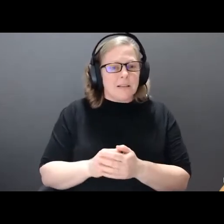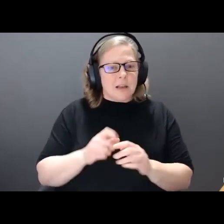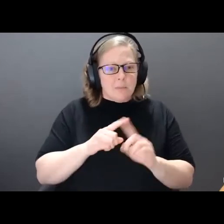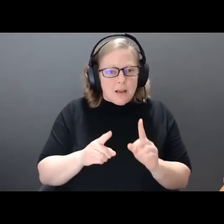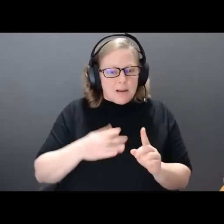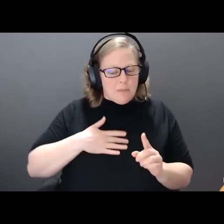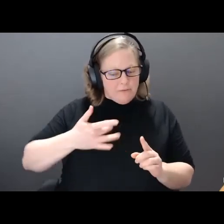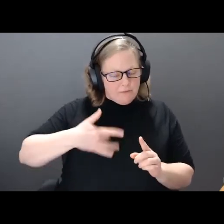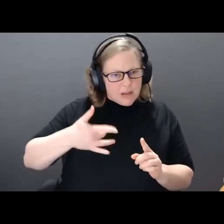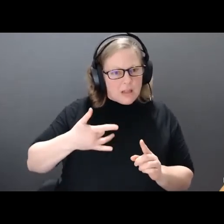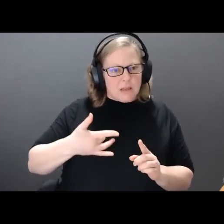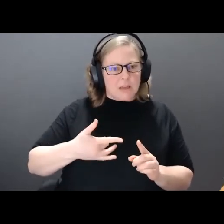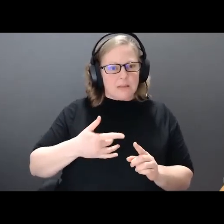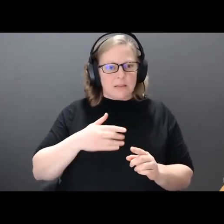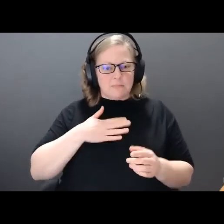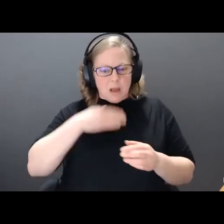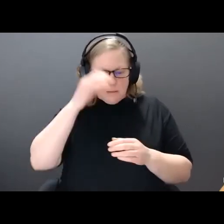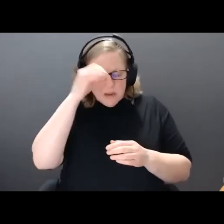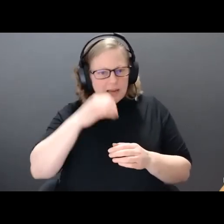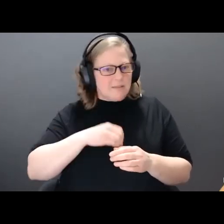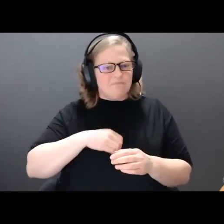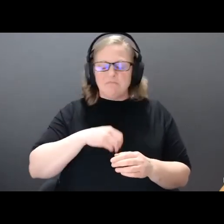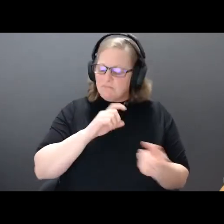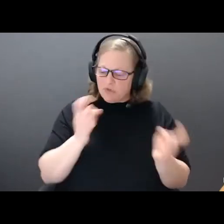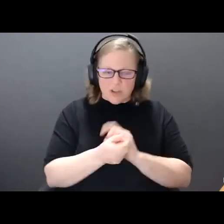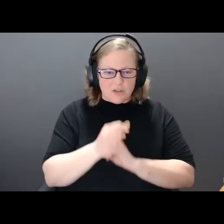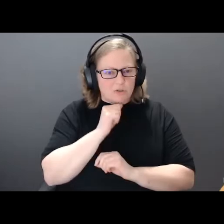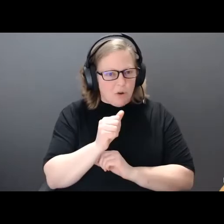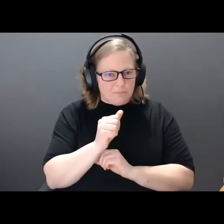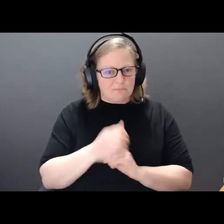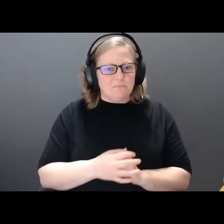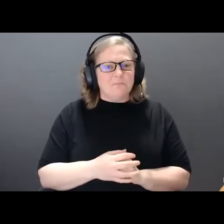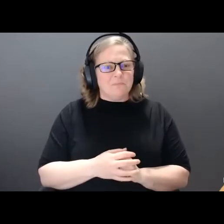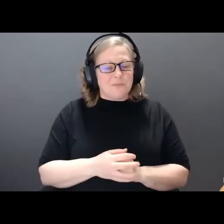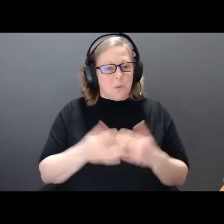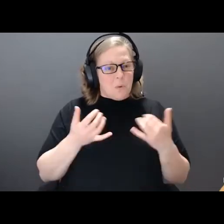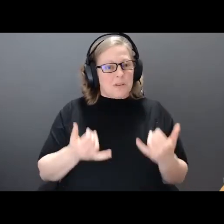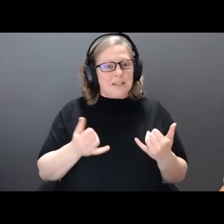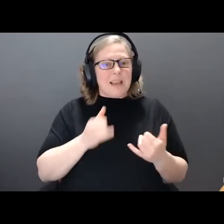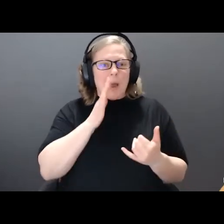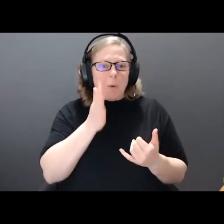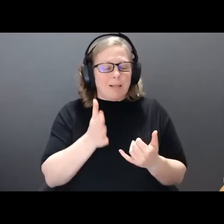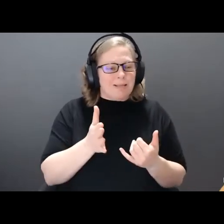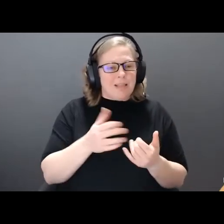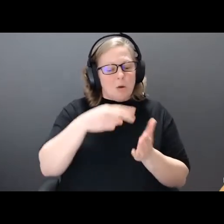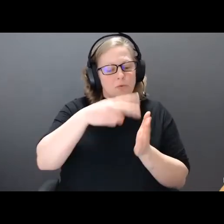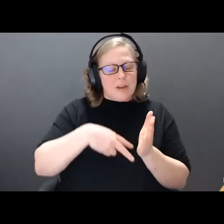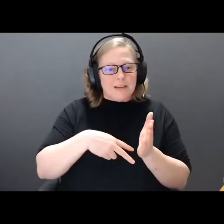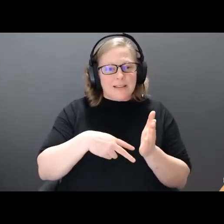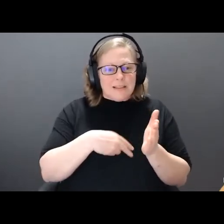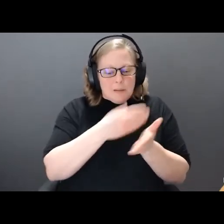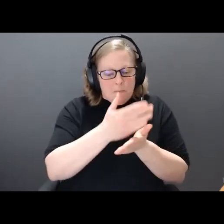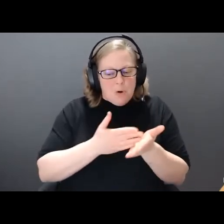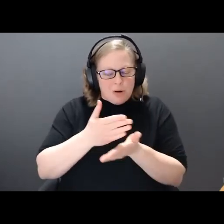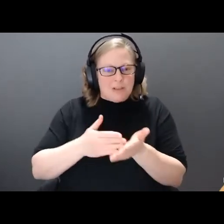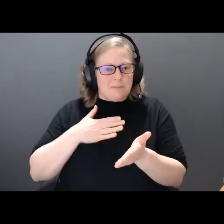have not changed. Throughout my time speaking, I'm going to flip through reading excerpts from what I wrote, as well as